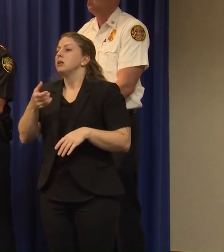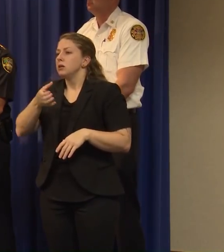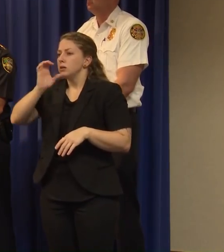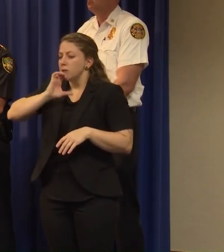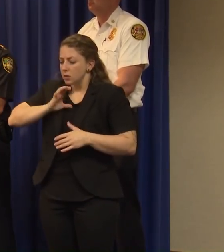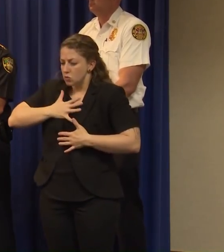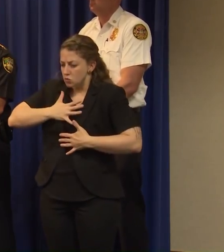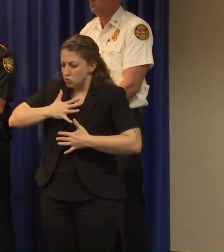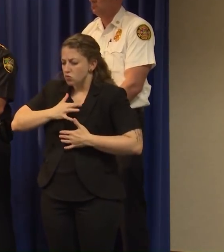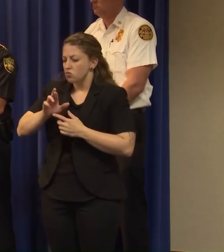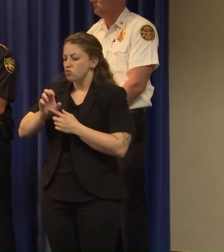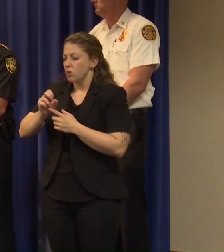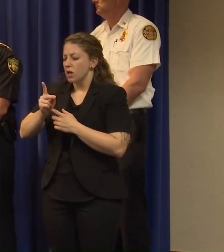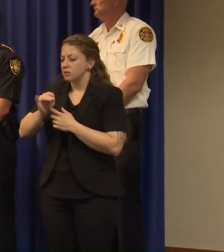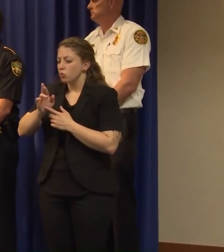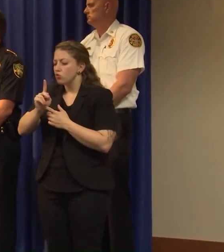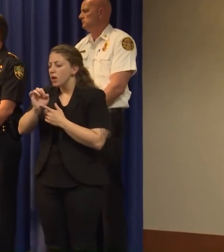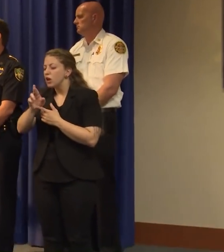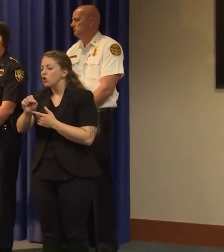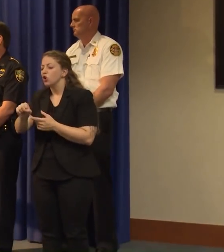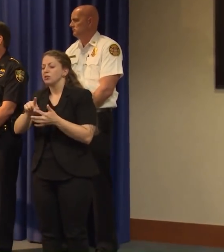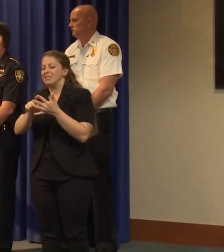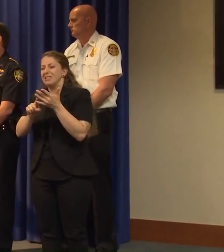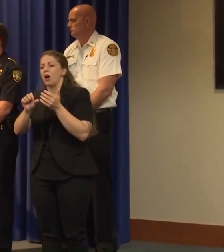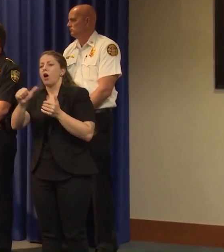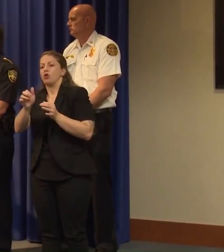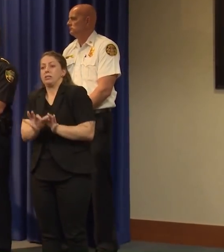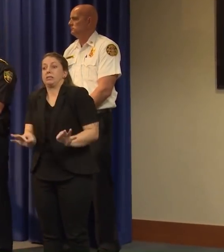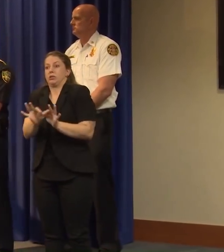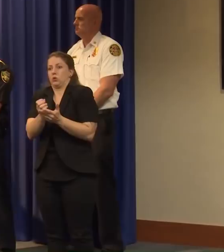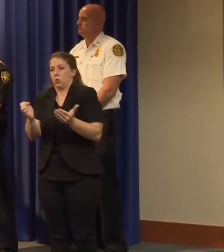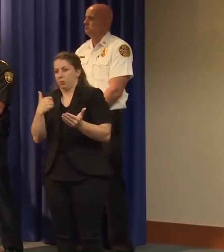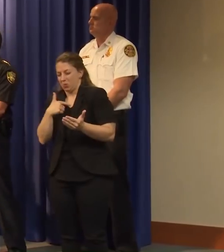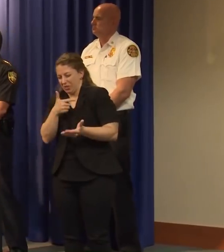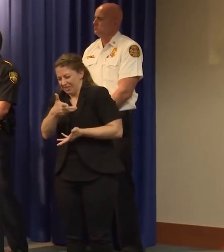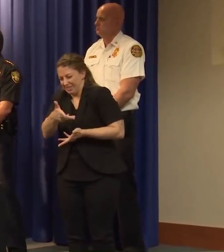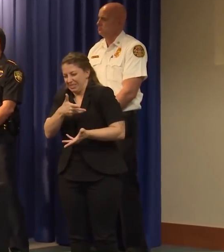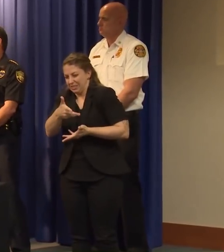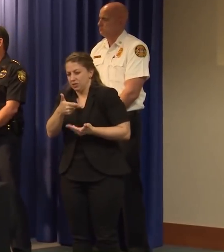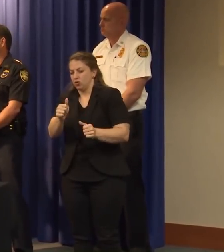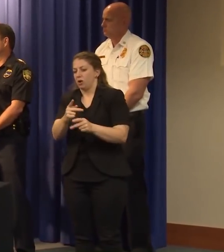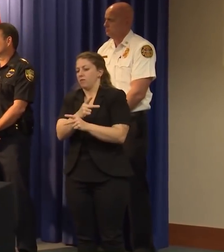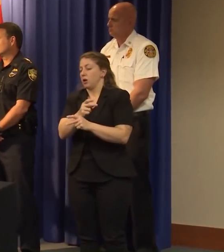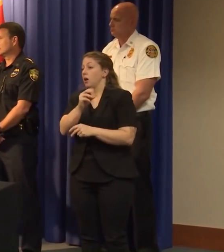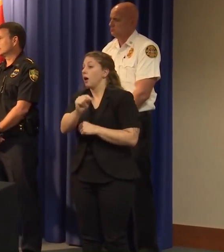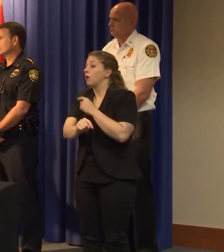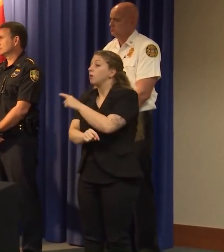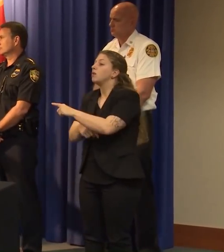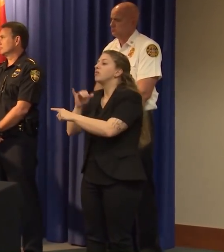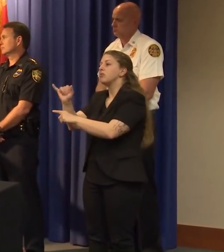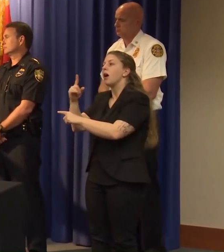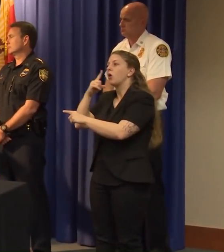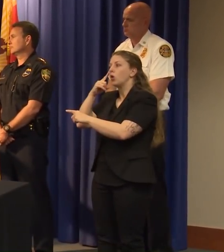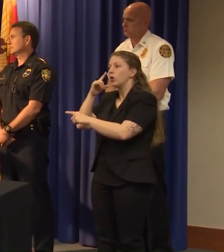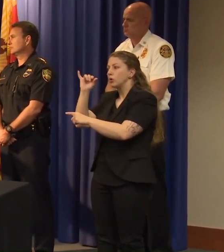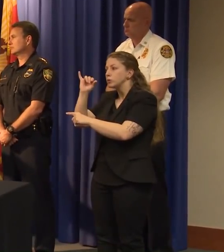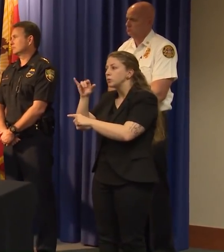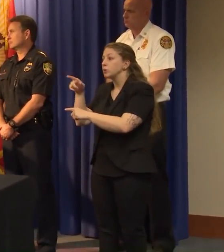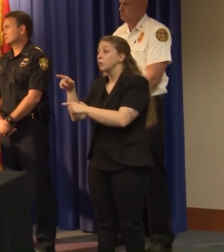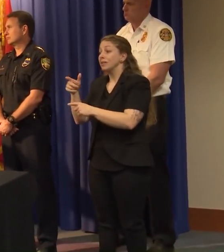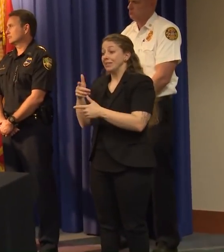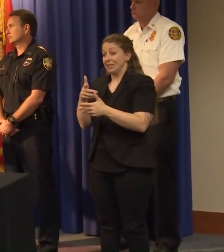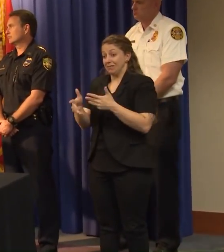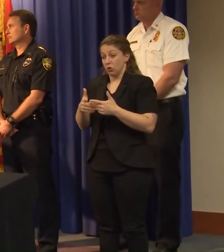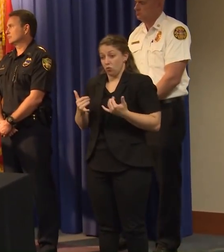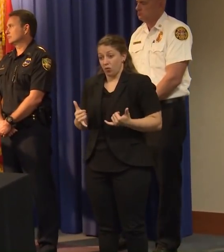equipment. I think that's an important point because they're, they're telling me that as well. While, while the excessive demand isn't happening,